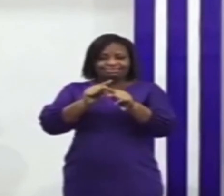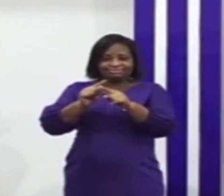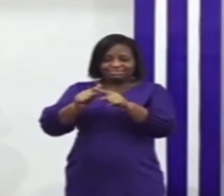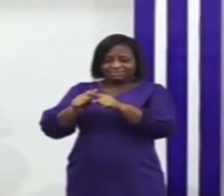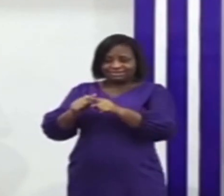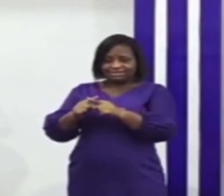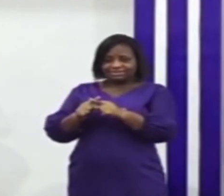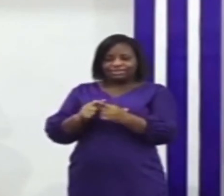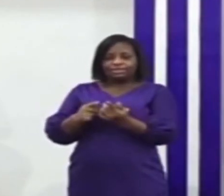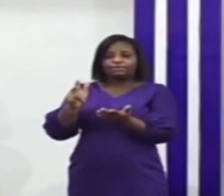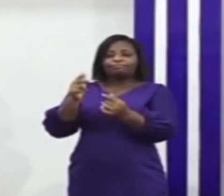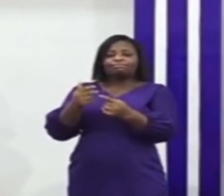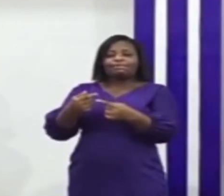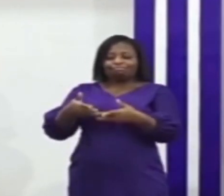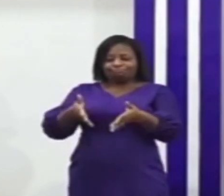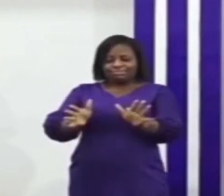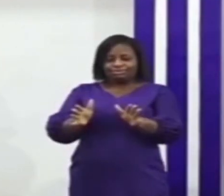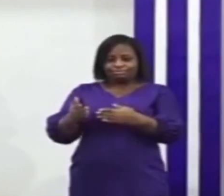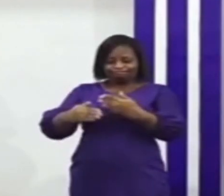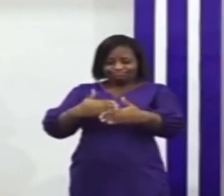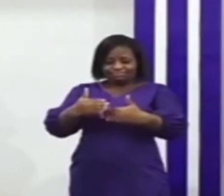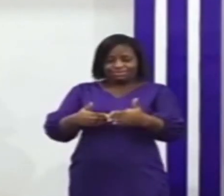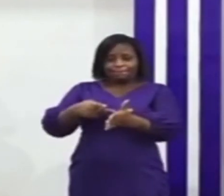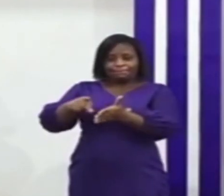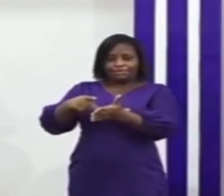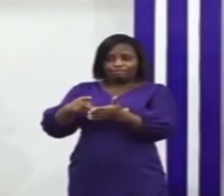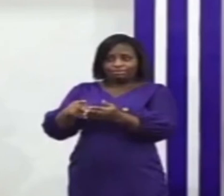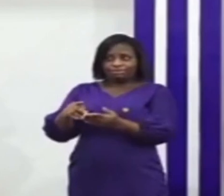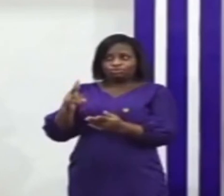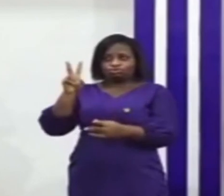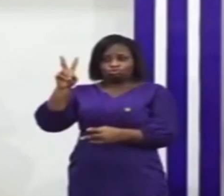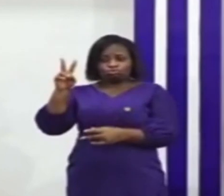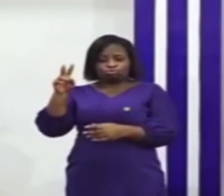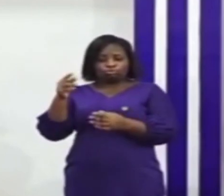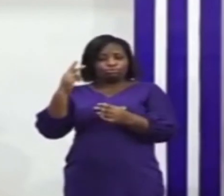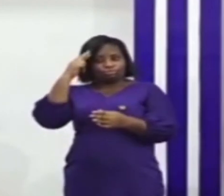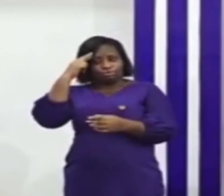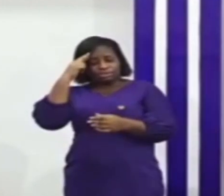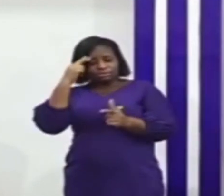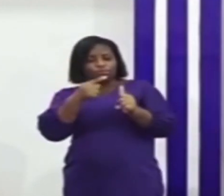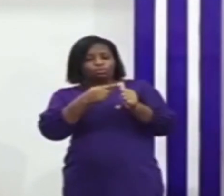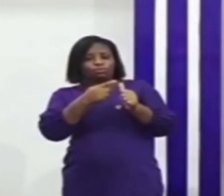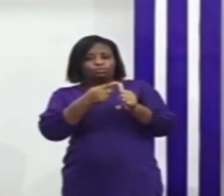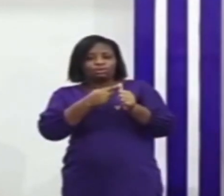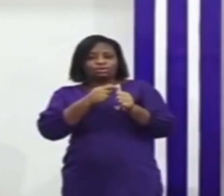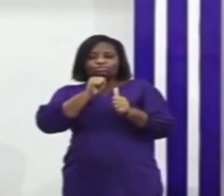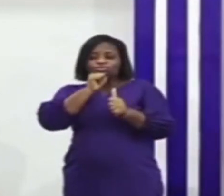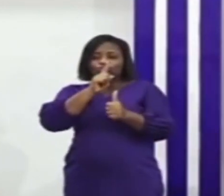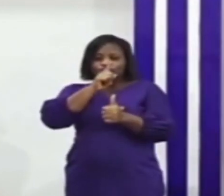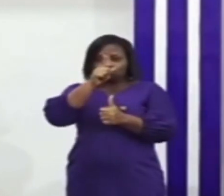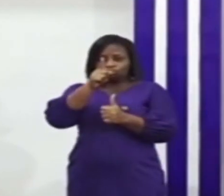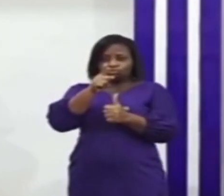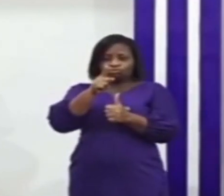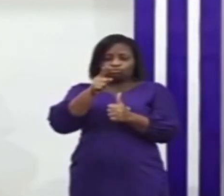legitimate claims claims admitted for processing and payment was due largely two main reasons one invalid claims which were rejected